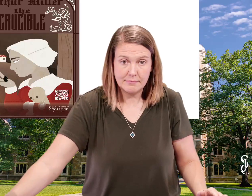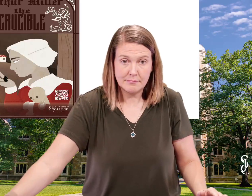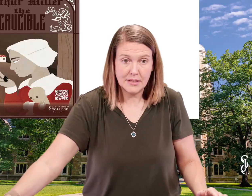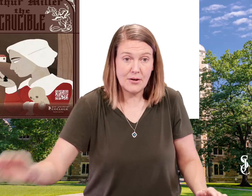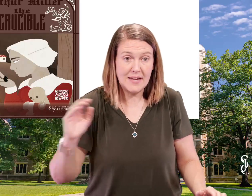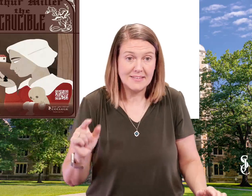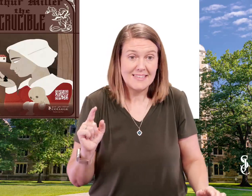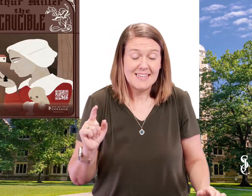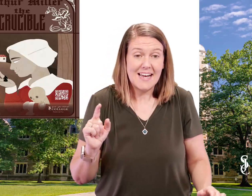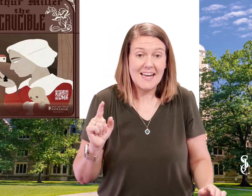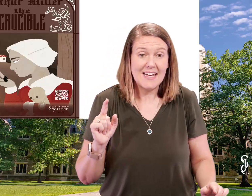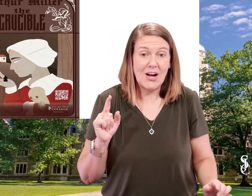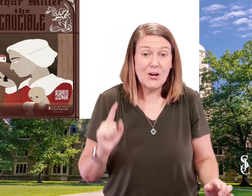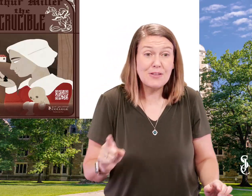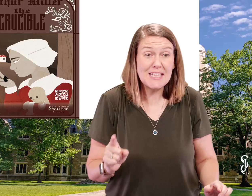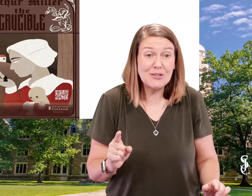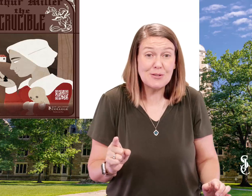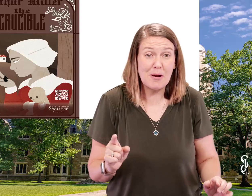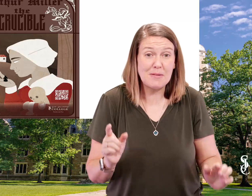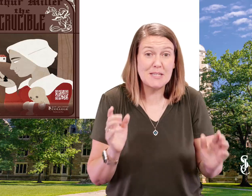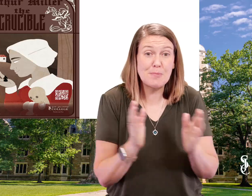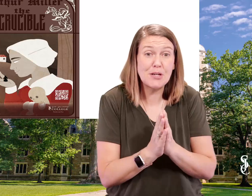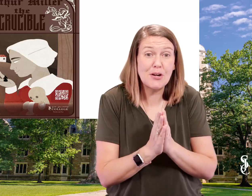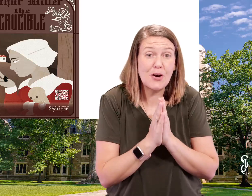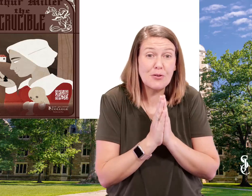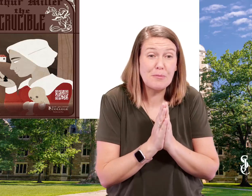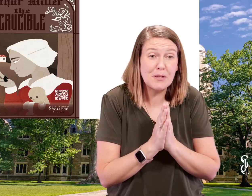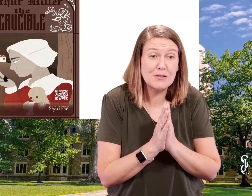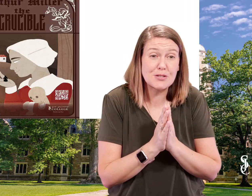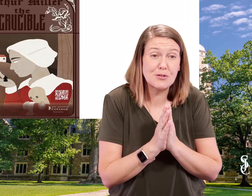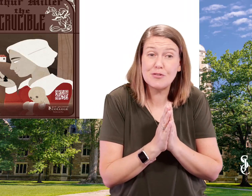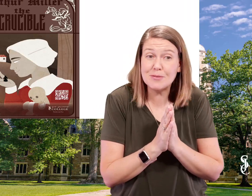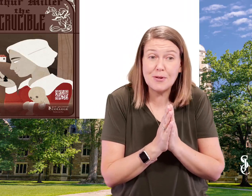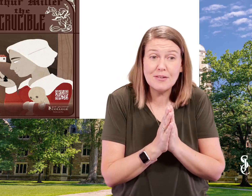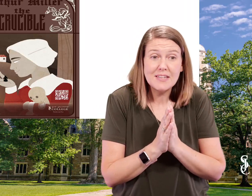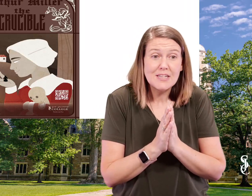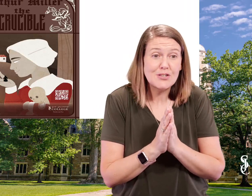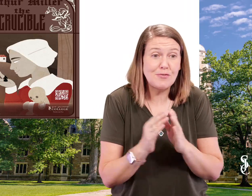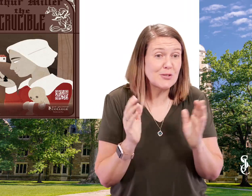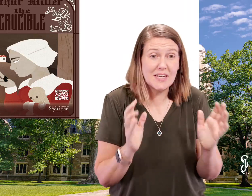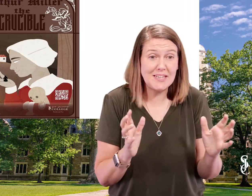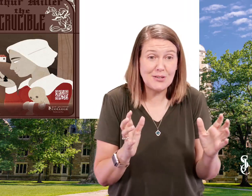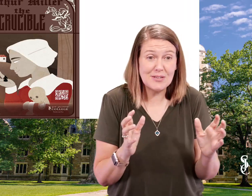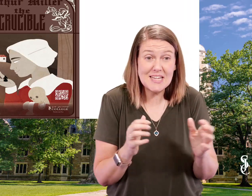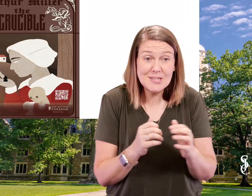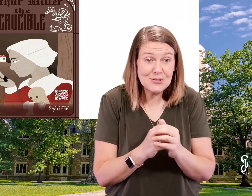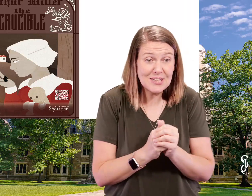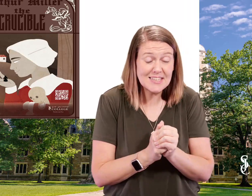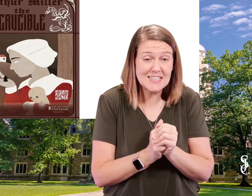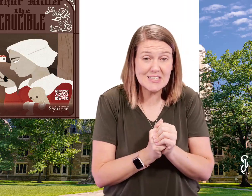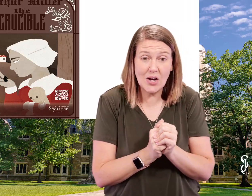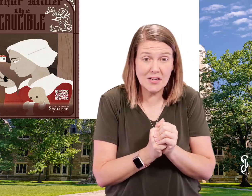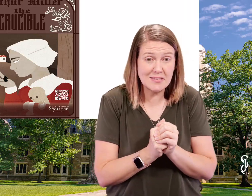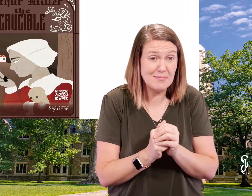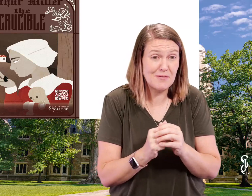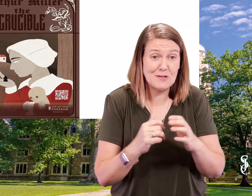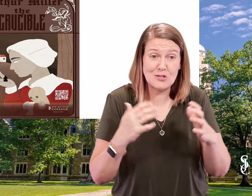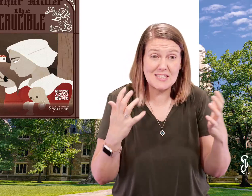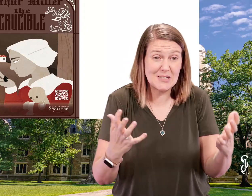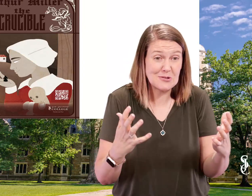Okay. Our theater department is putting on Arthur Miller's The Crucible. So if you're studying U.S. history, this is awesome. If you're just interested